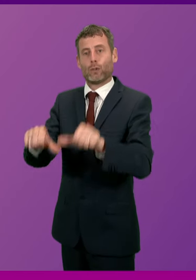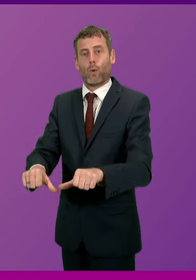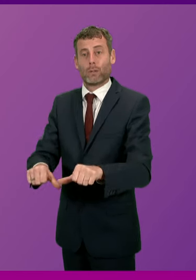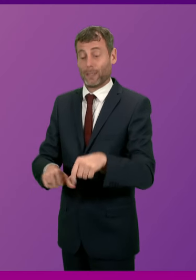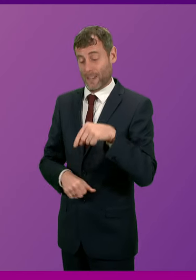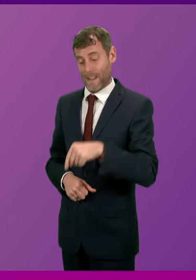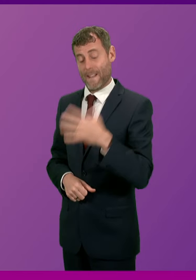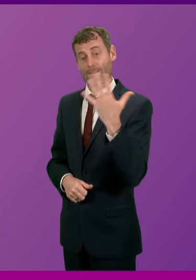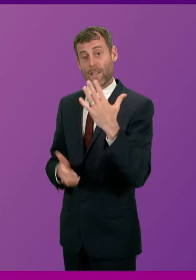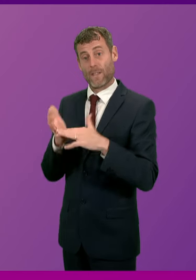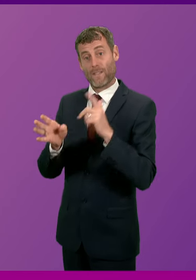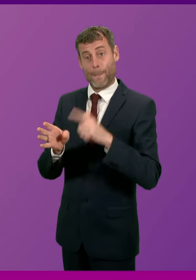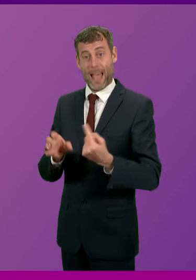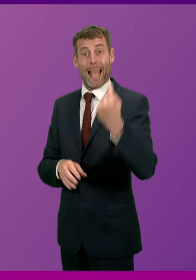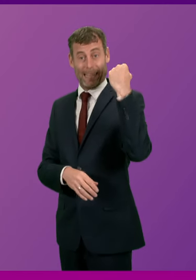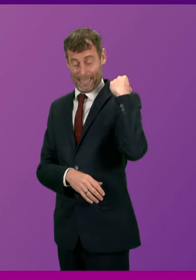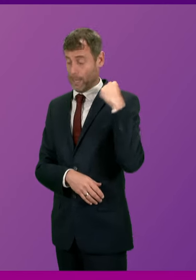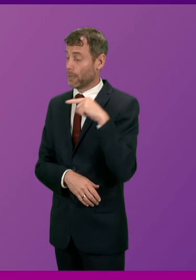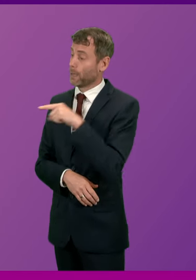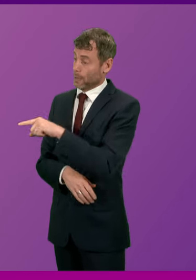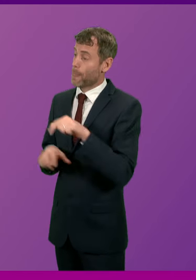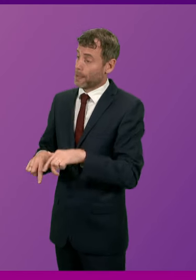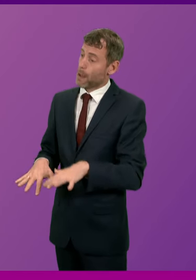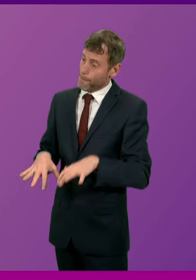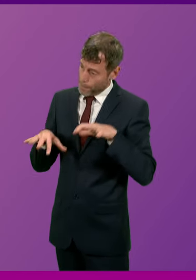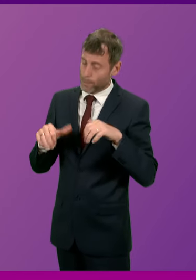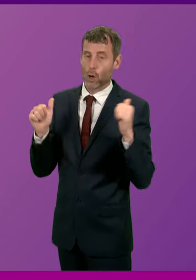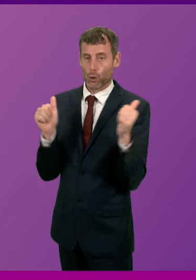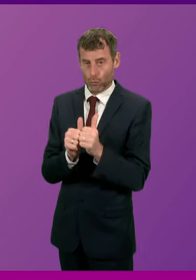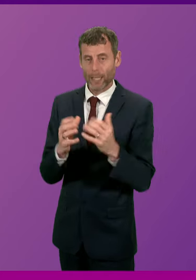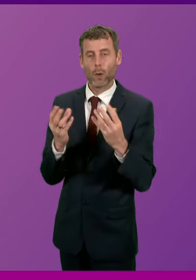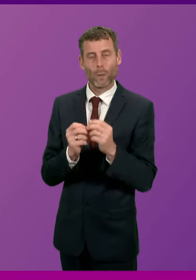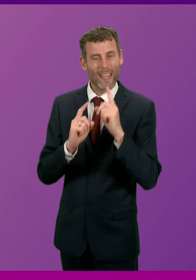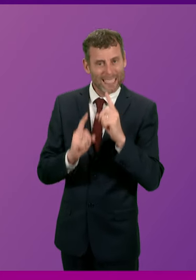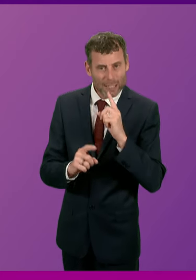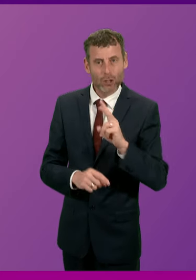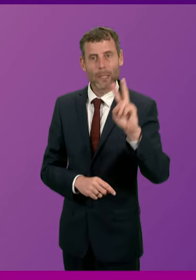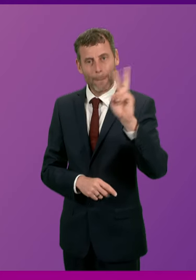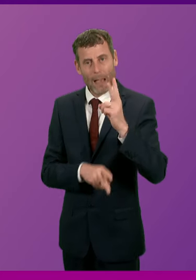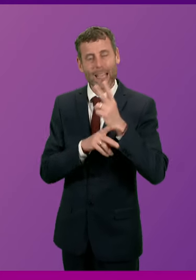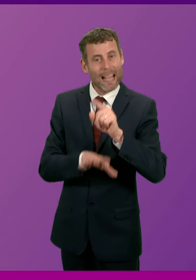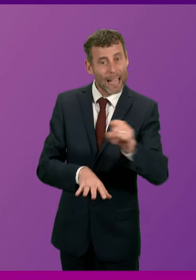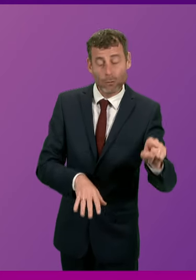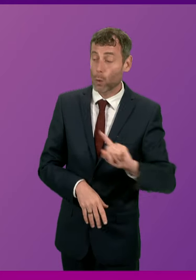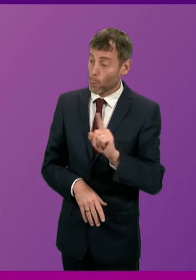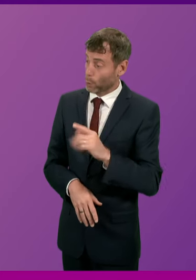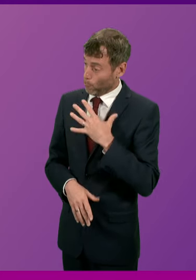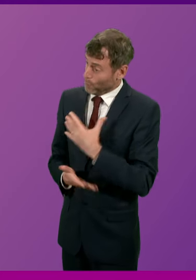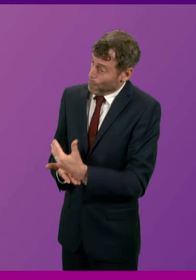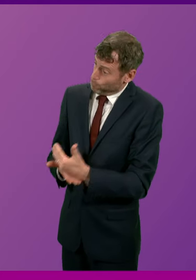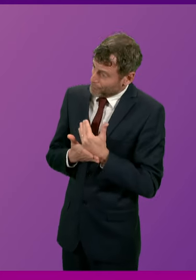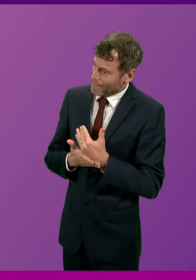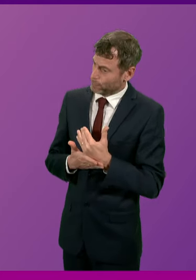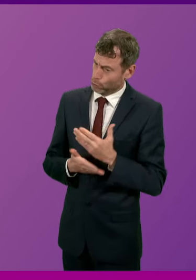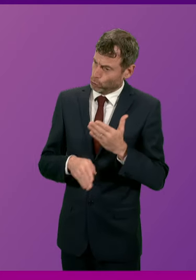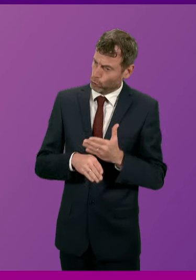this Parliament sided with teachers, parents and pupils and endorsed calls on this government to intervene and protect job losses. So can